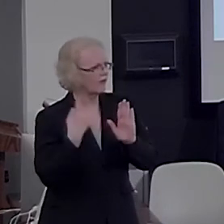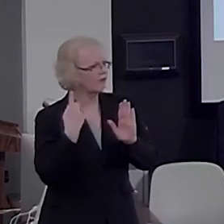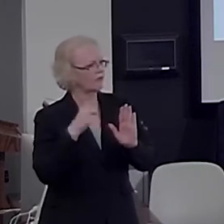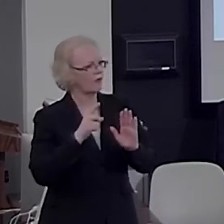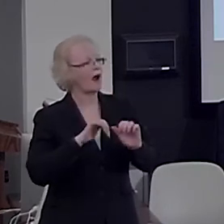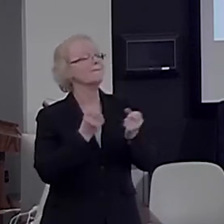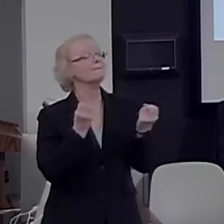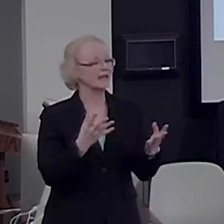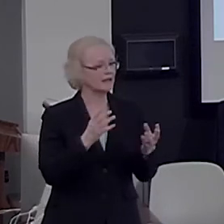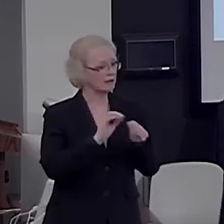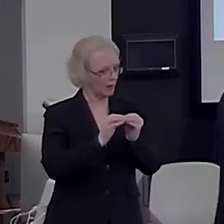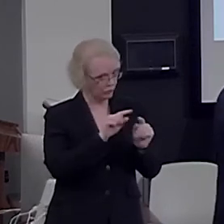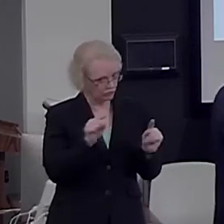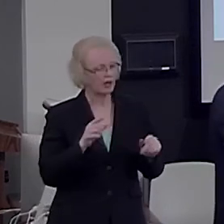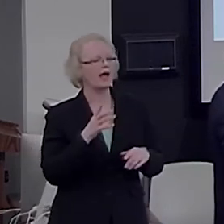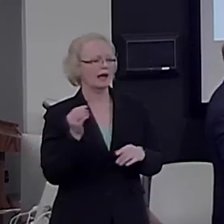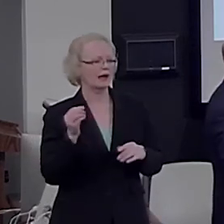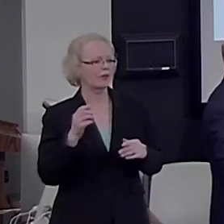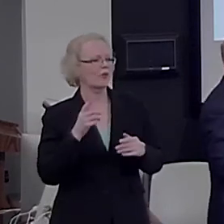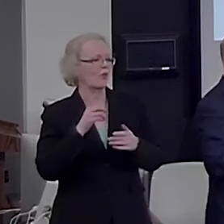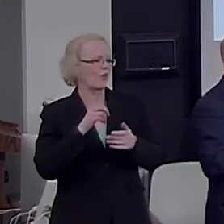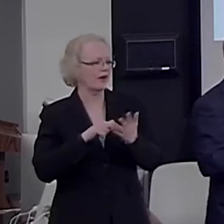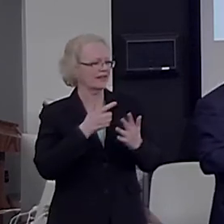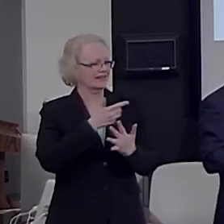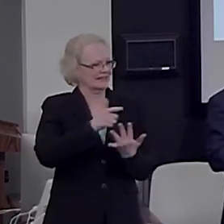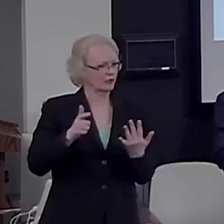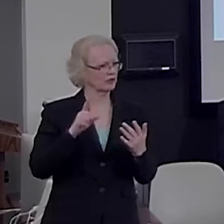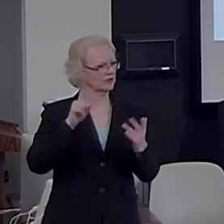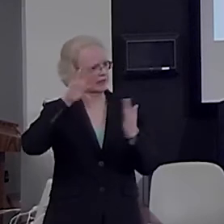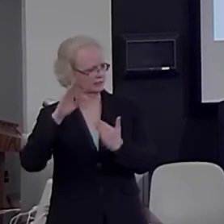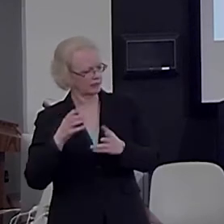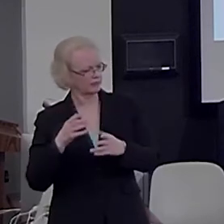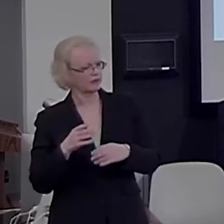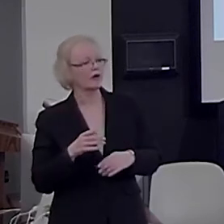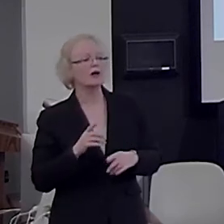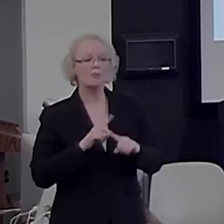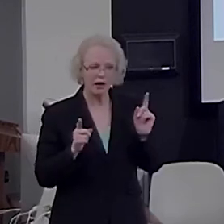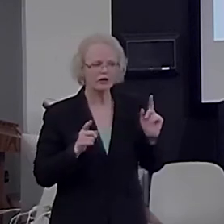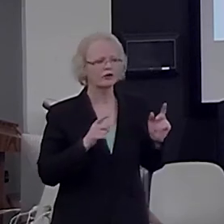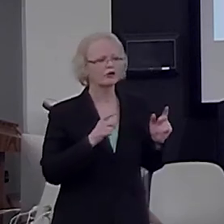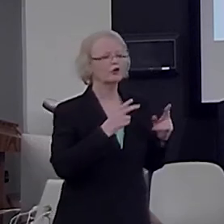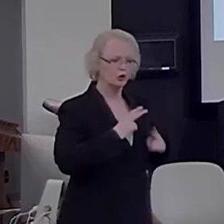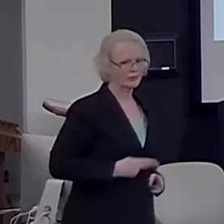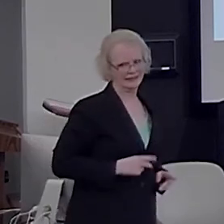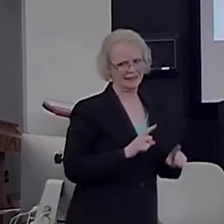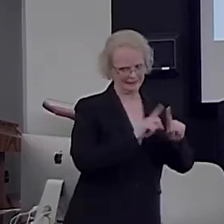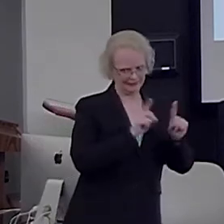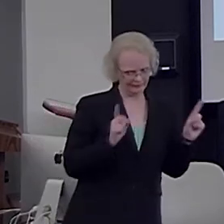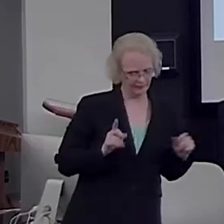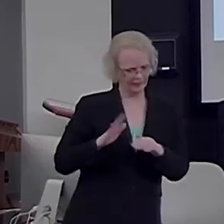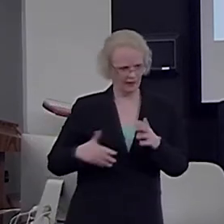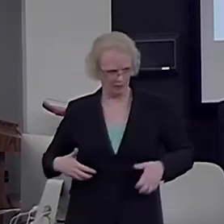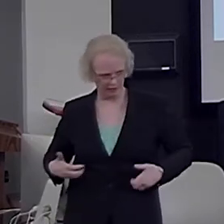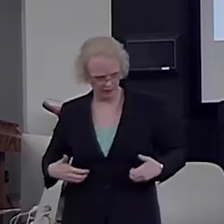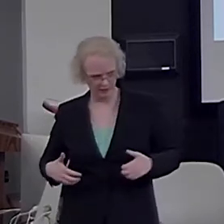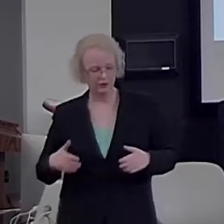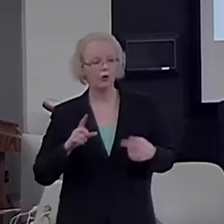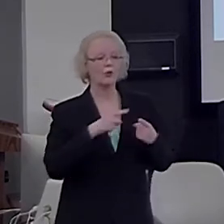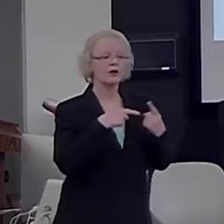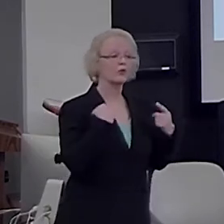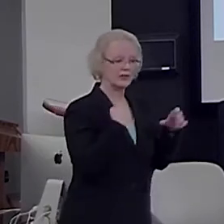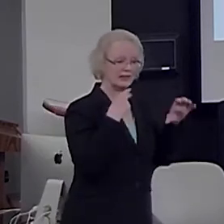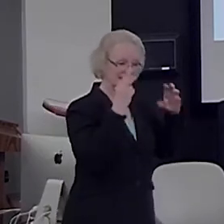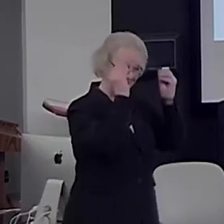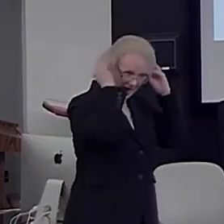what we found is that they are very different from humans. When we scan humans in the same way, we find that, okay, they also have